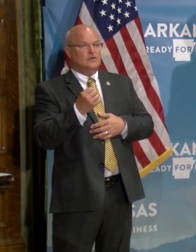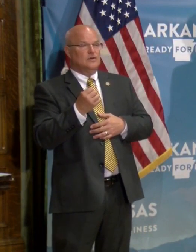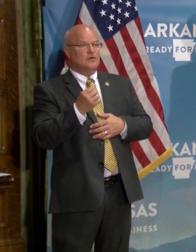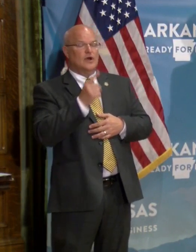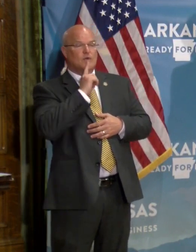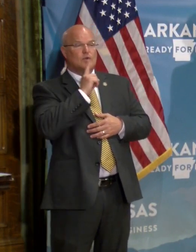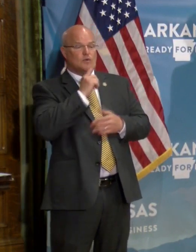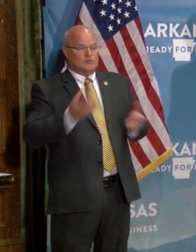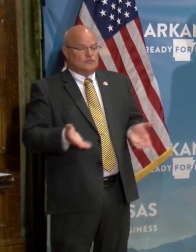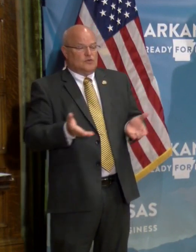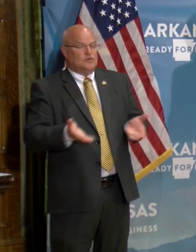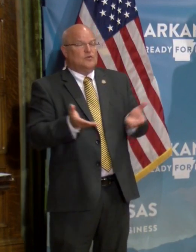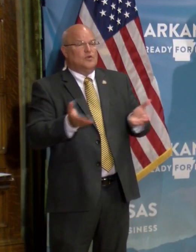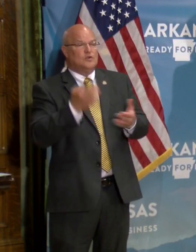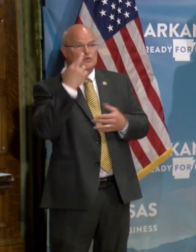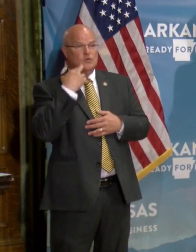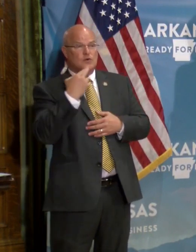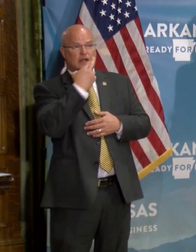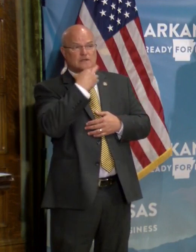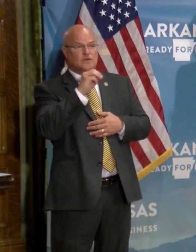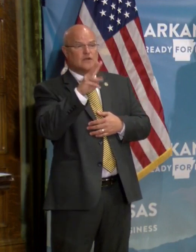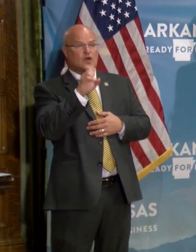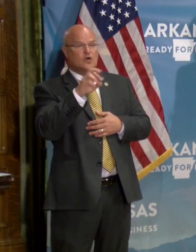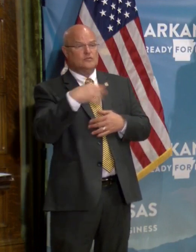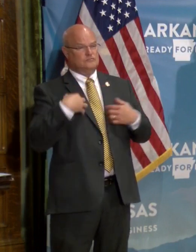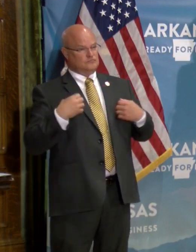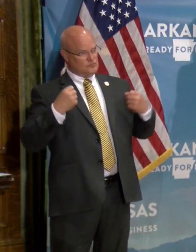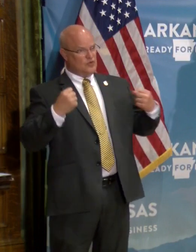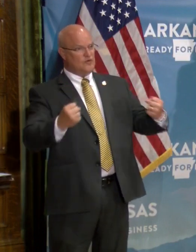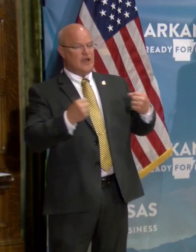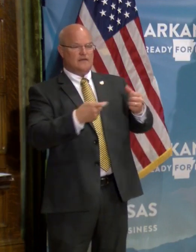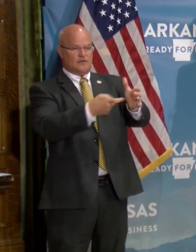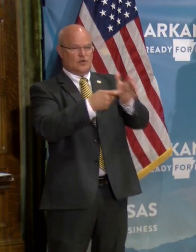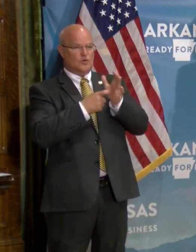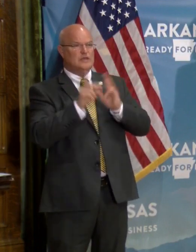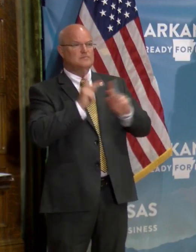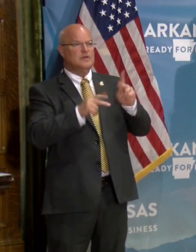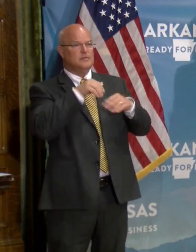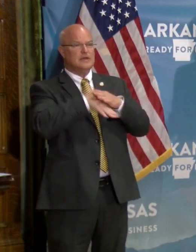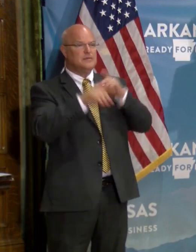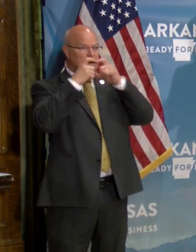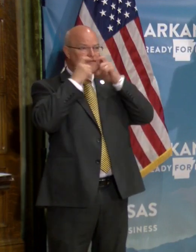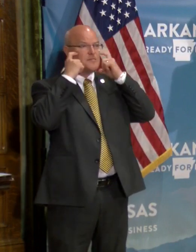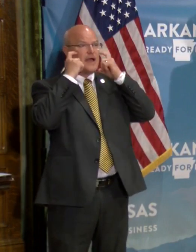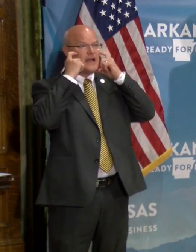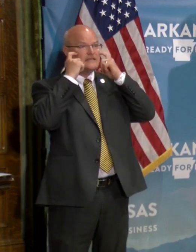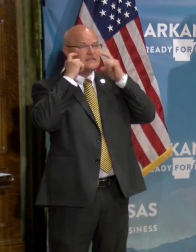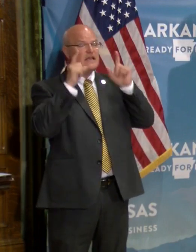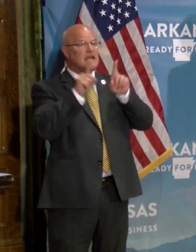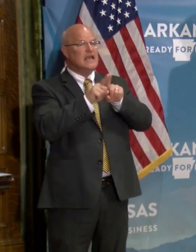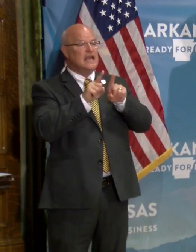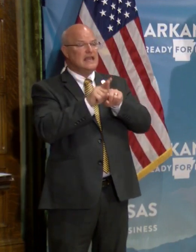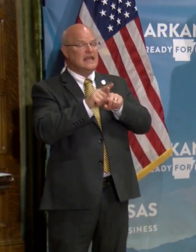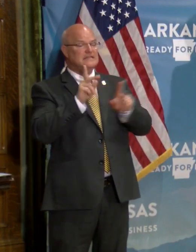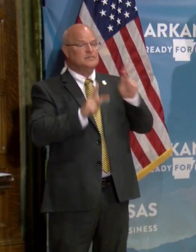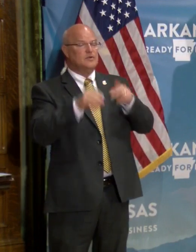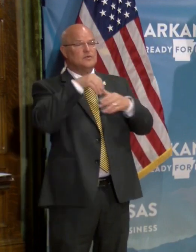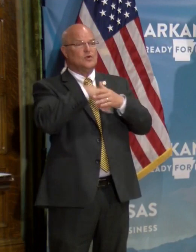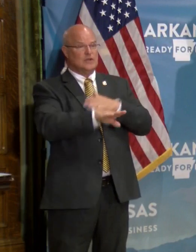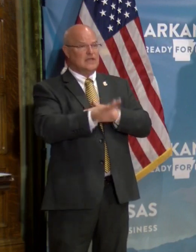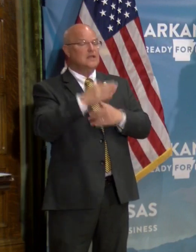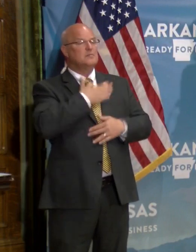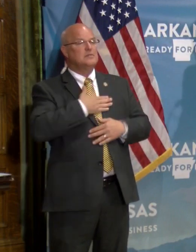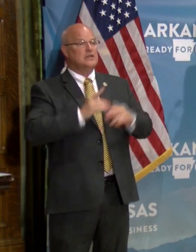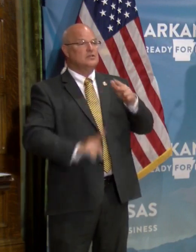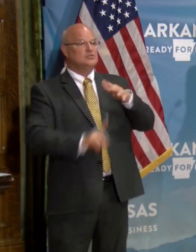I really would encourage, uh, restaurant owners to be brave and just request folks that come in to wear a mask. And as a patron of a restaurant, please, please